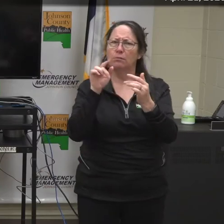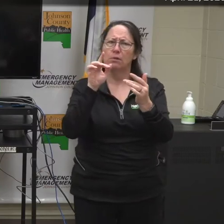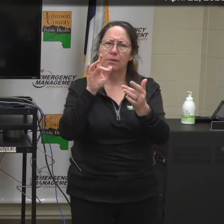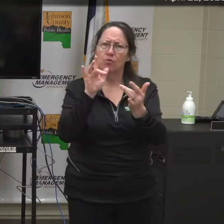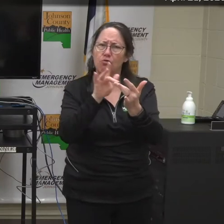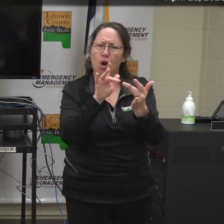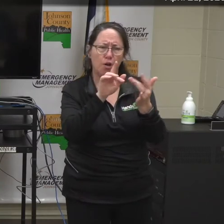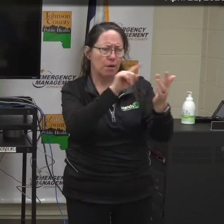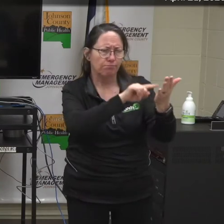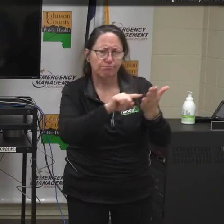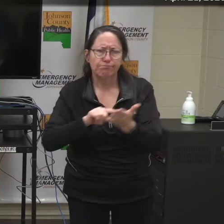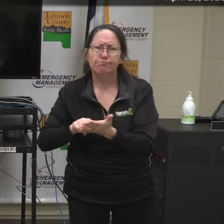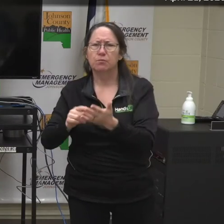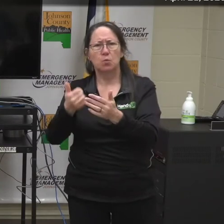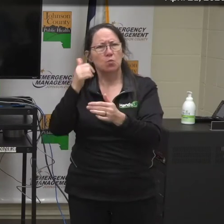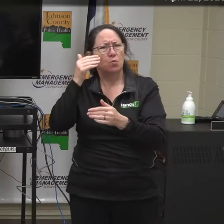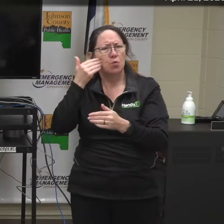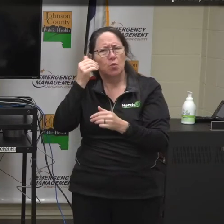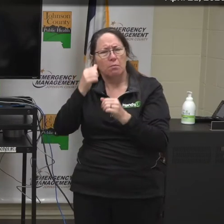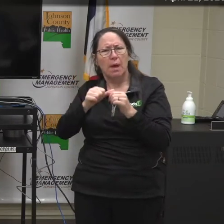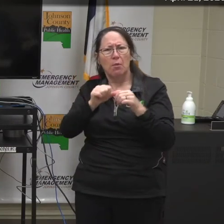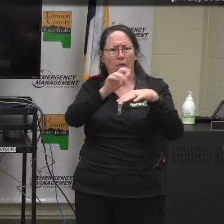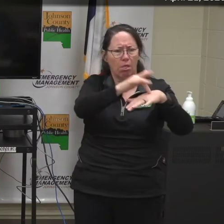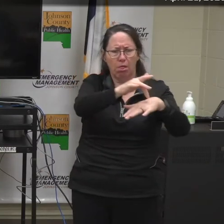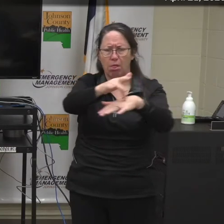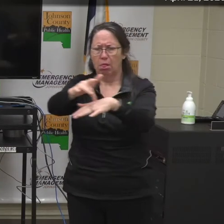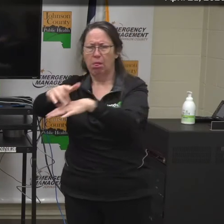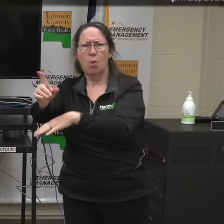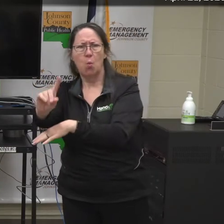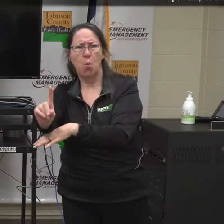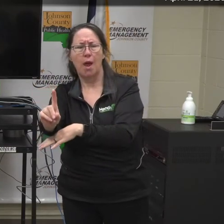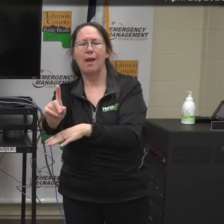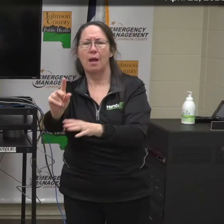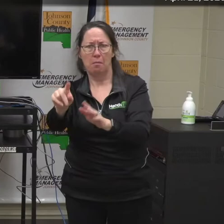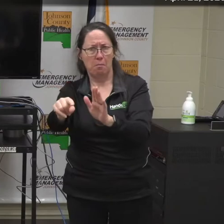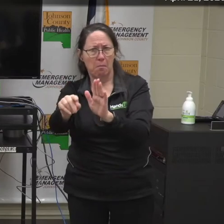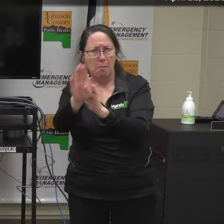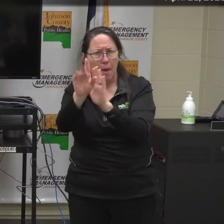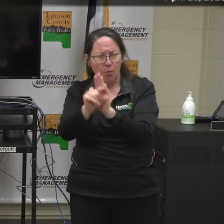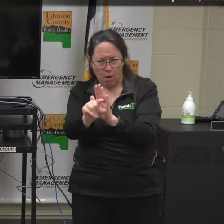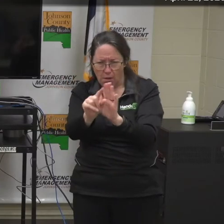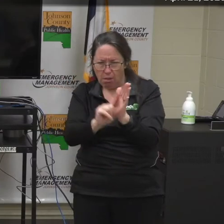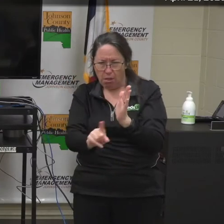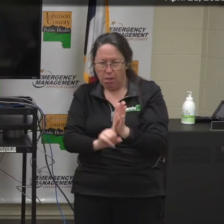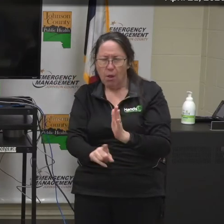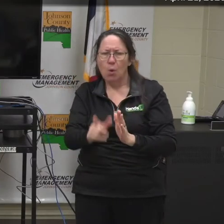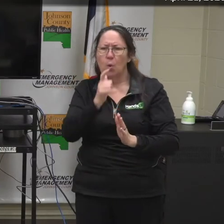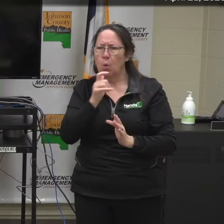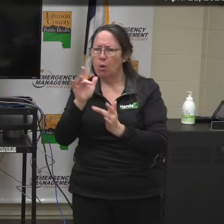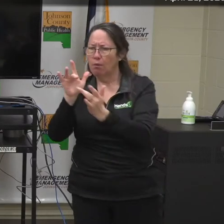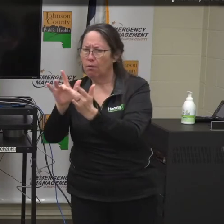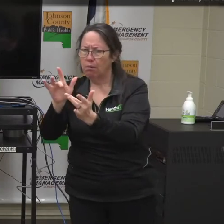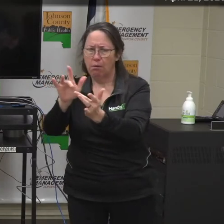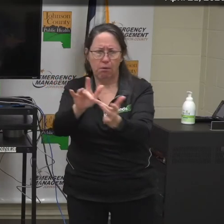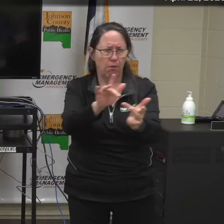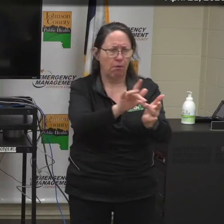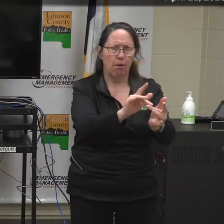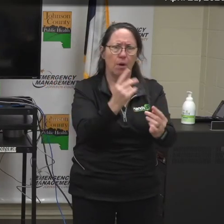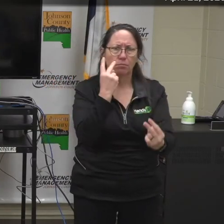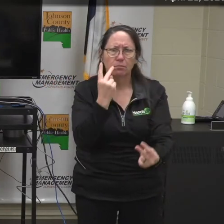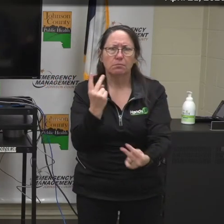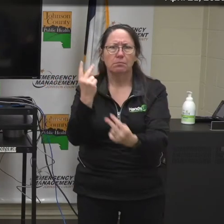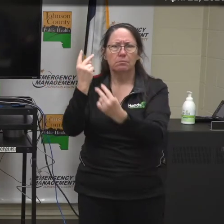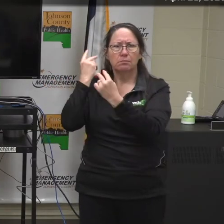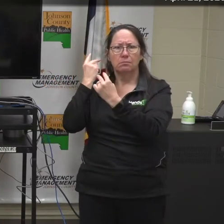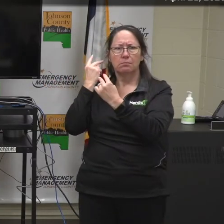The same as before that we mentioned, we're continuing to make contact with positive cases and their household contacts. And how many